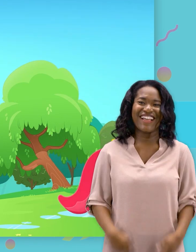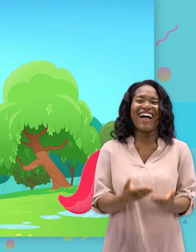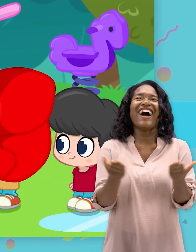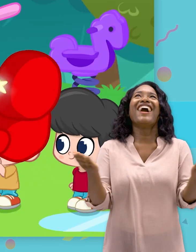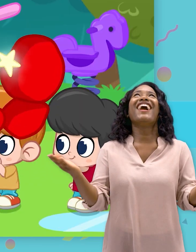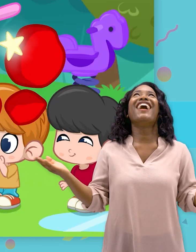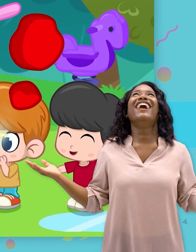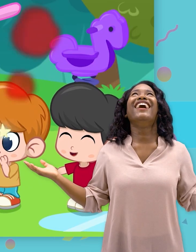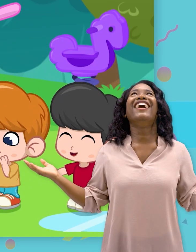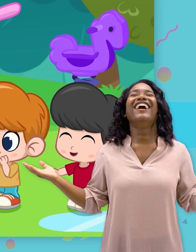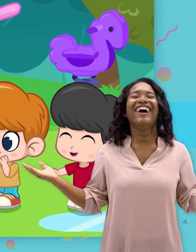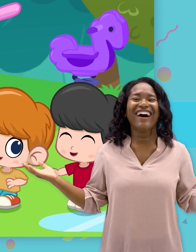Ha ha ha ha.